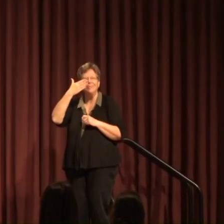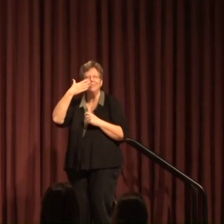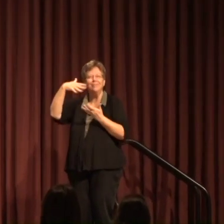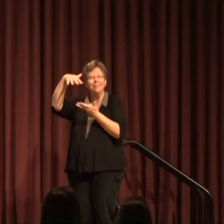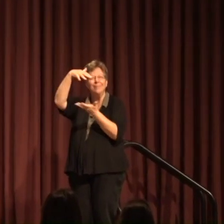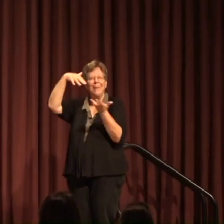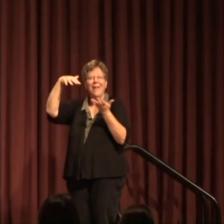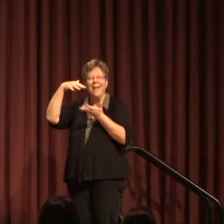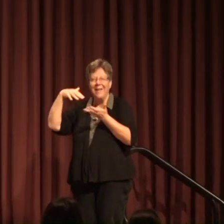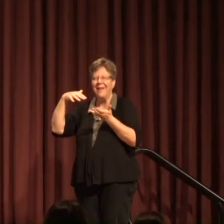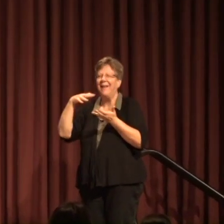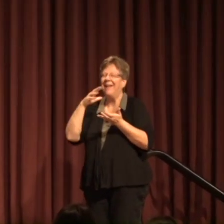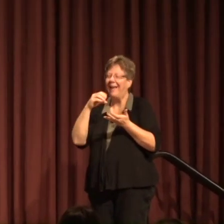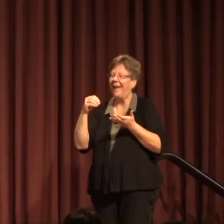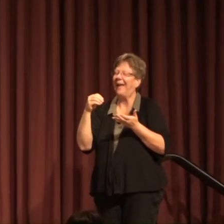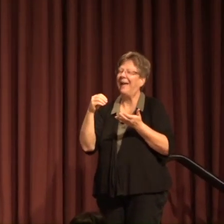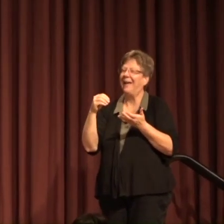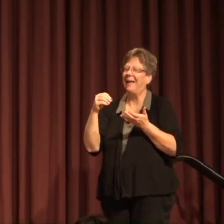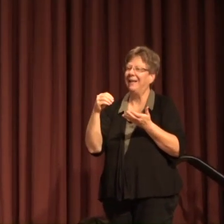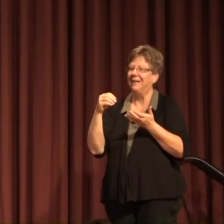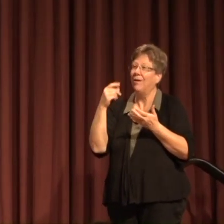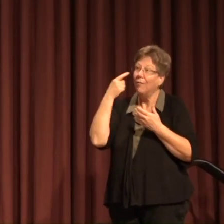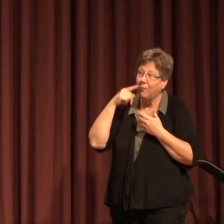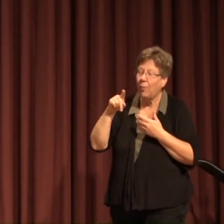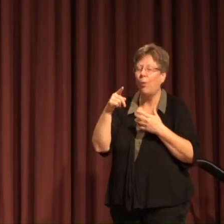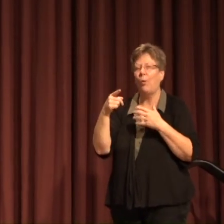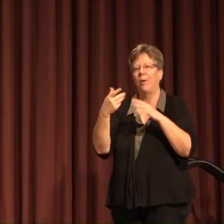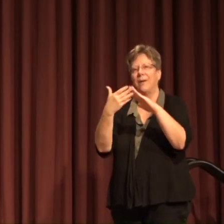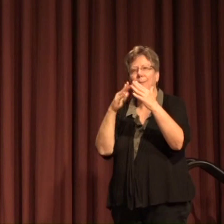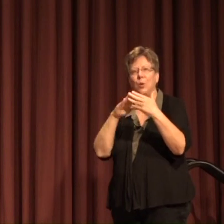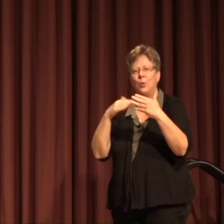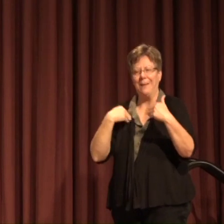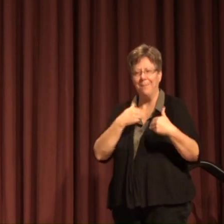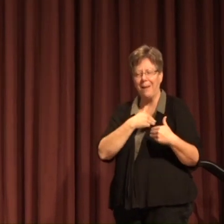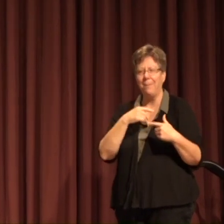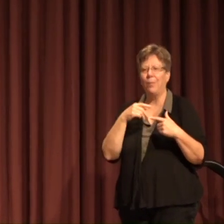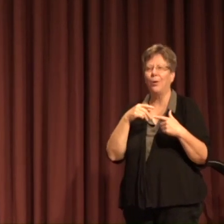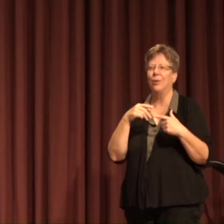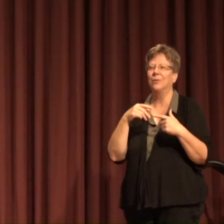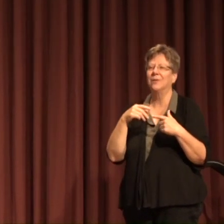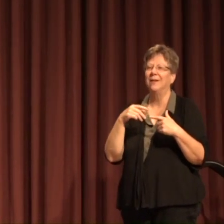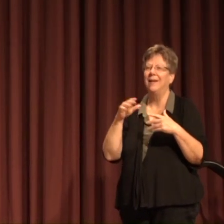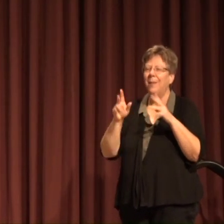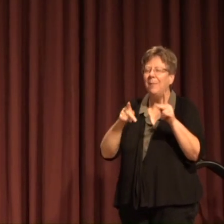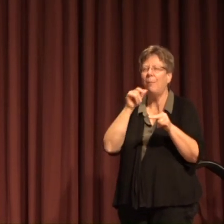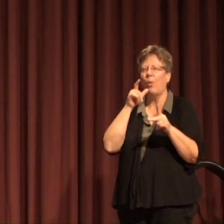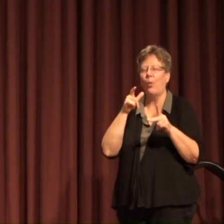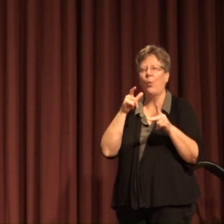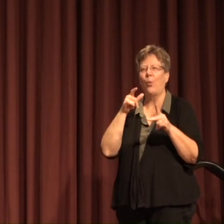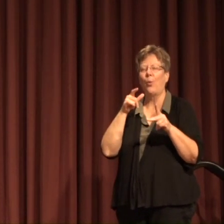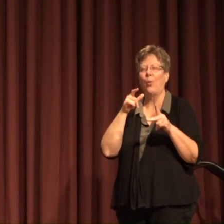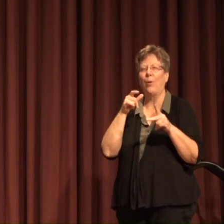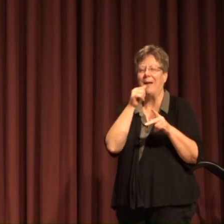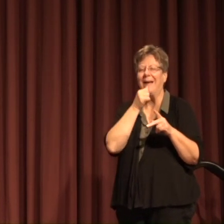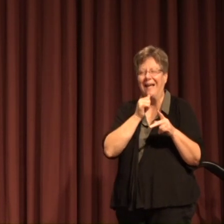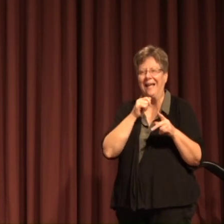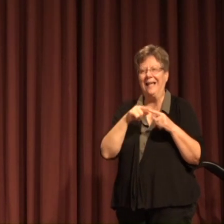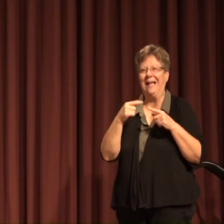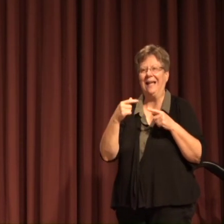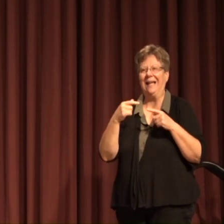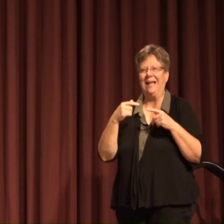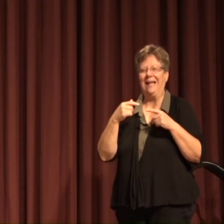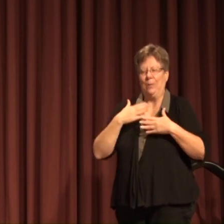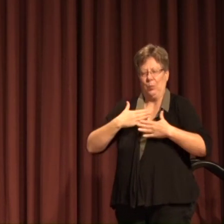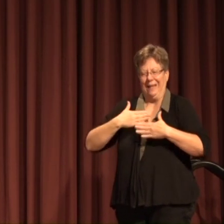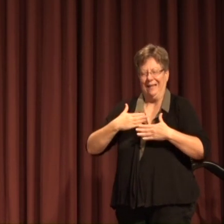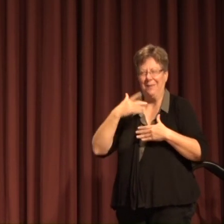and consideration for our community members and students who struggle with respiratory sensitivities to smoke and the fact